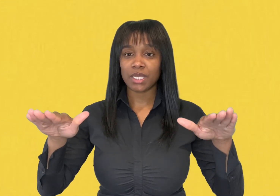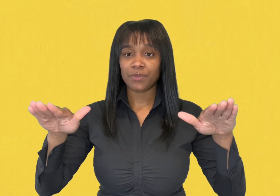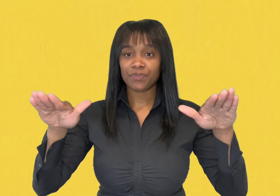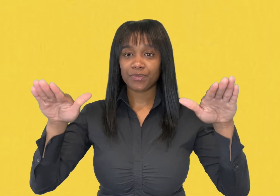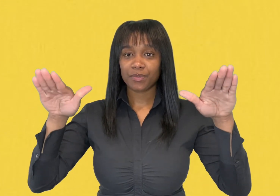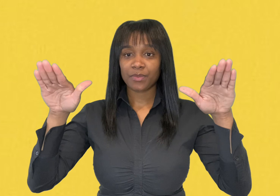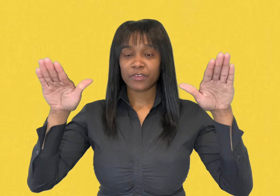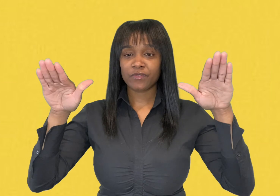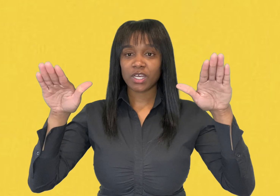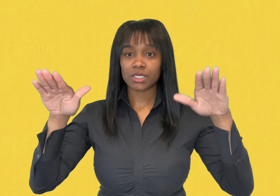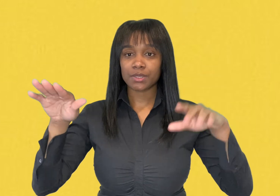Flood.